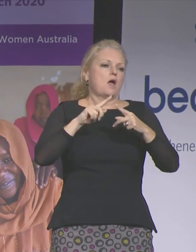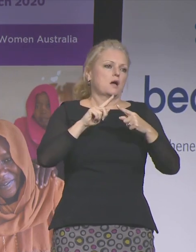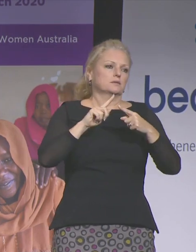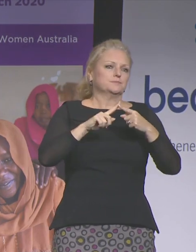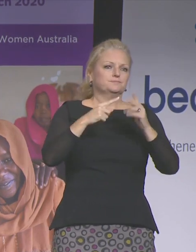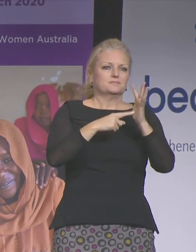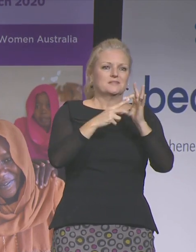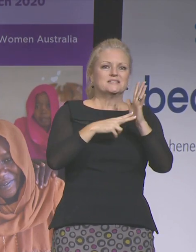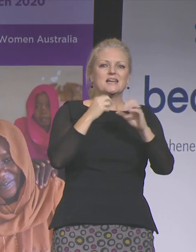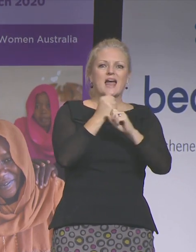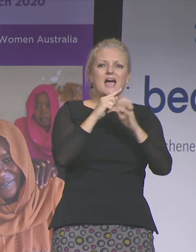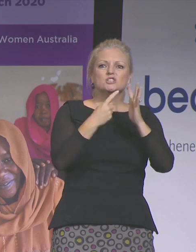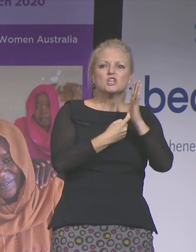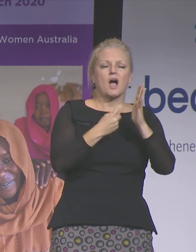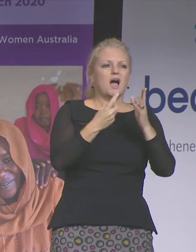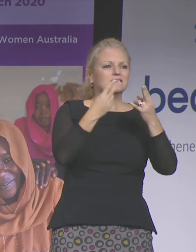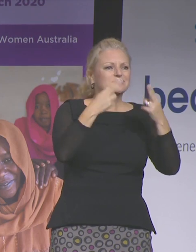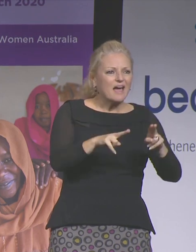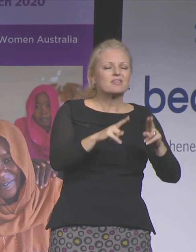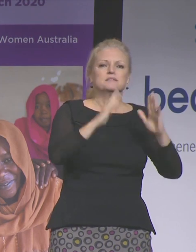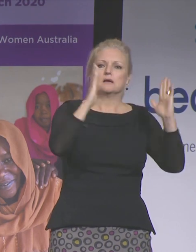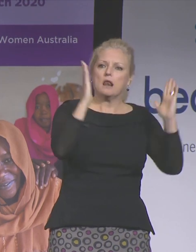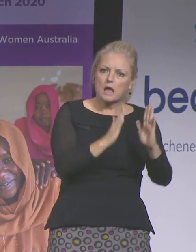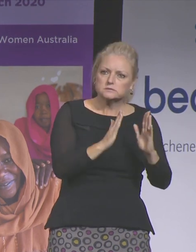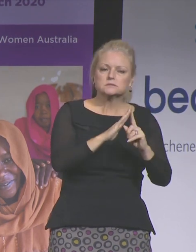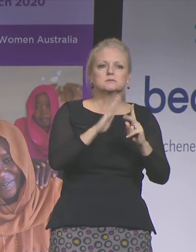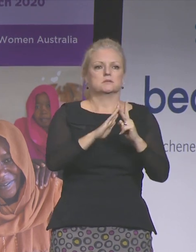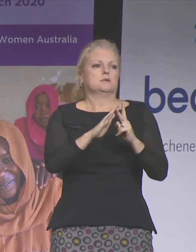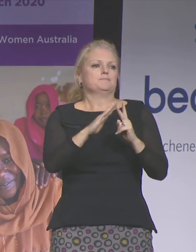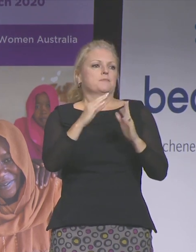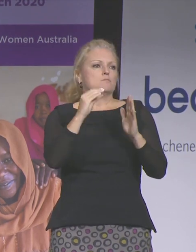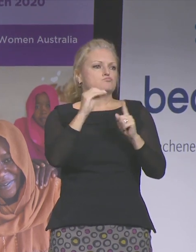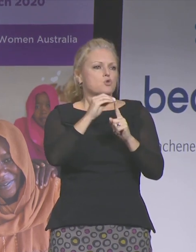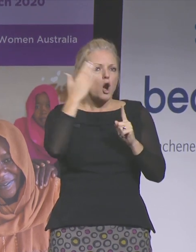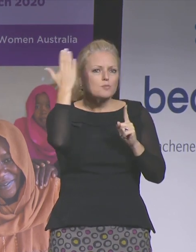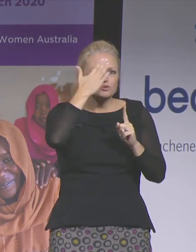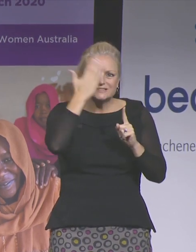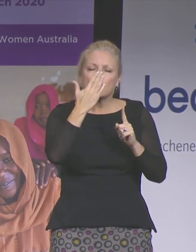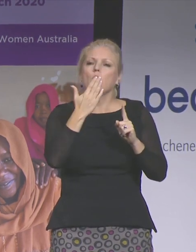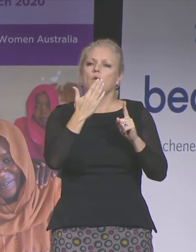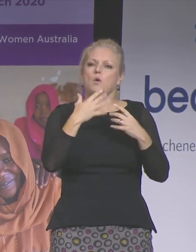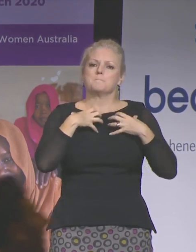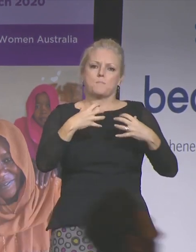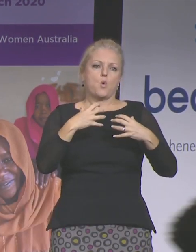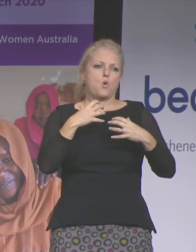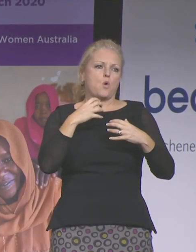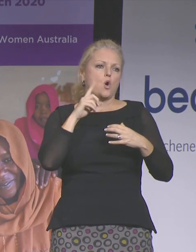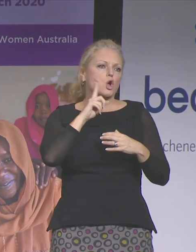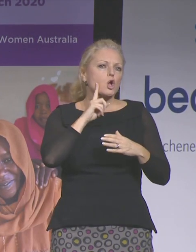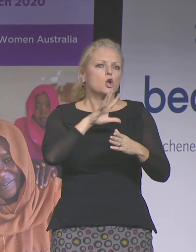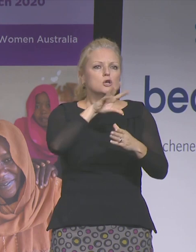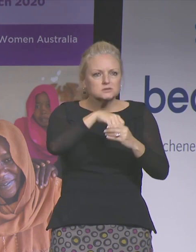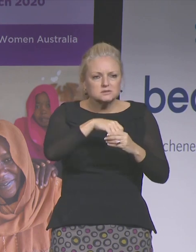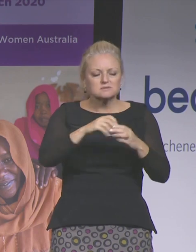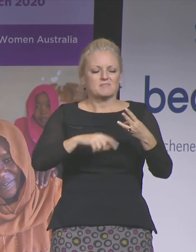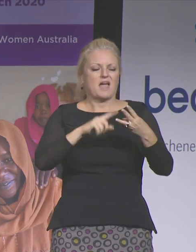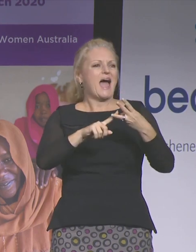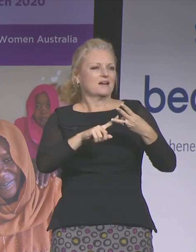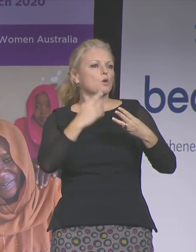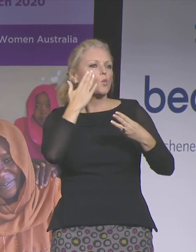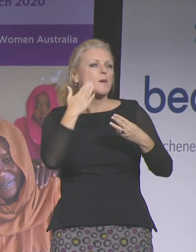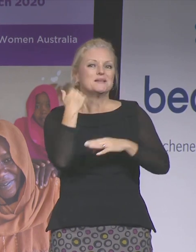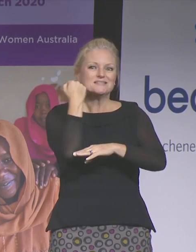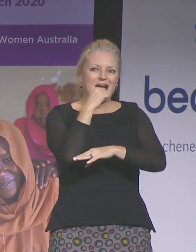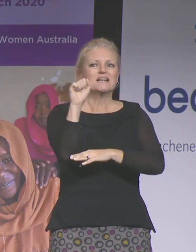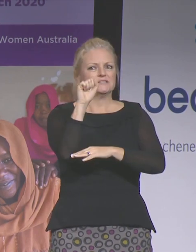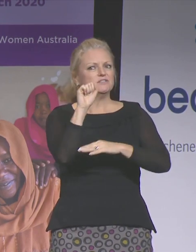women's access to education, particularly in primary school, and the rise of young women's activism. While there's been progress in